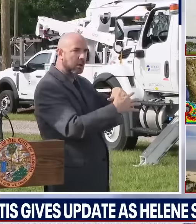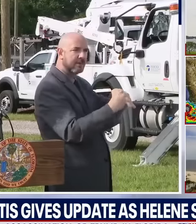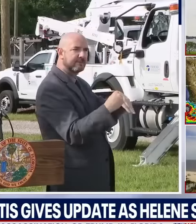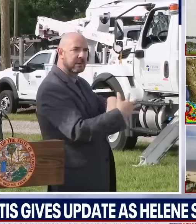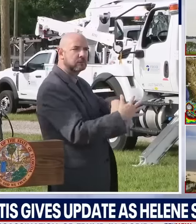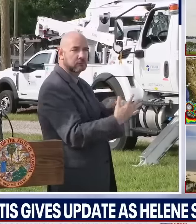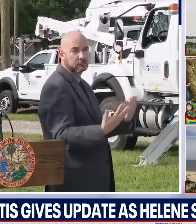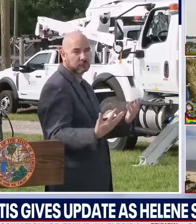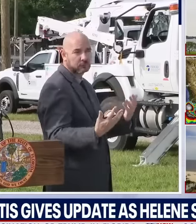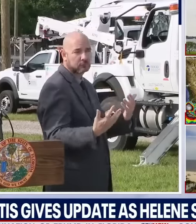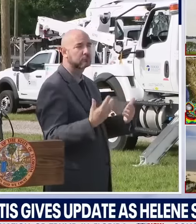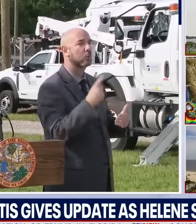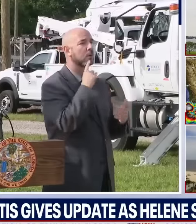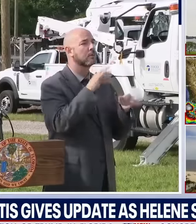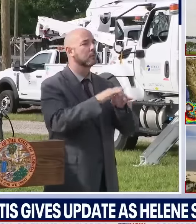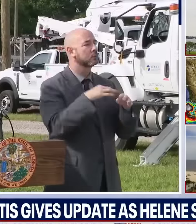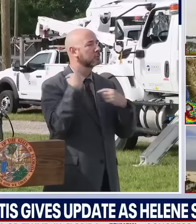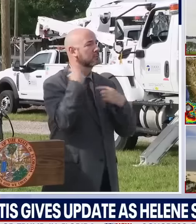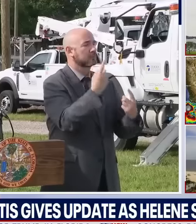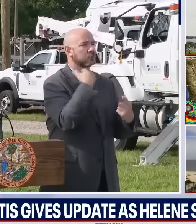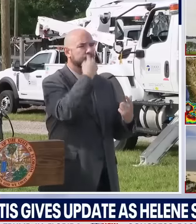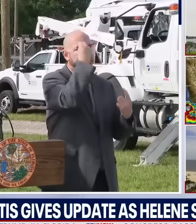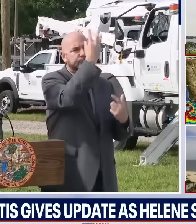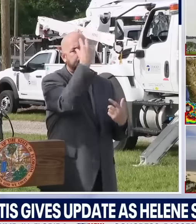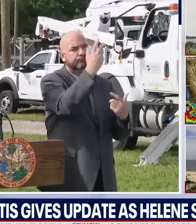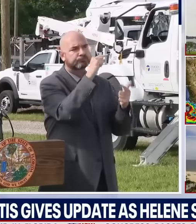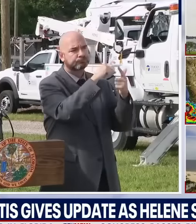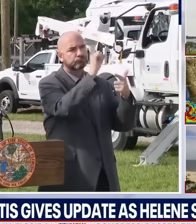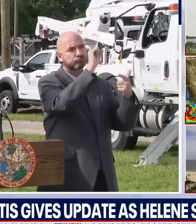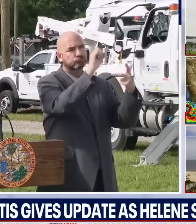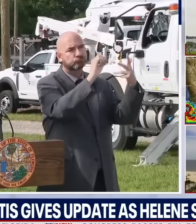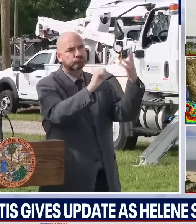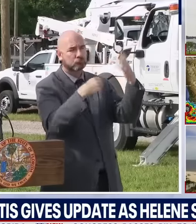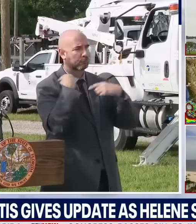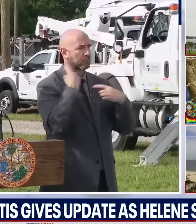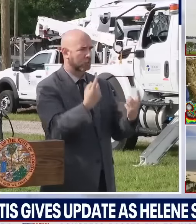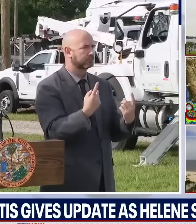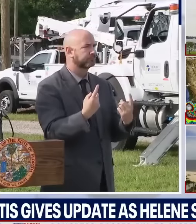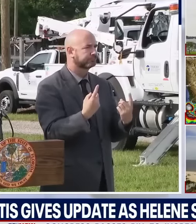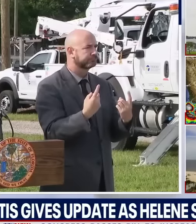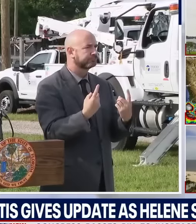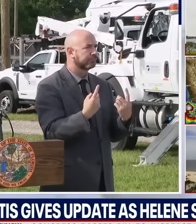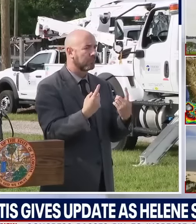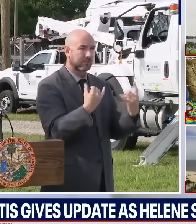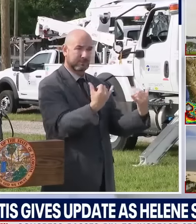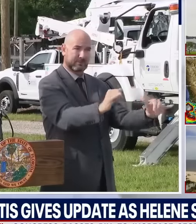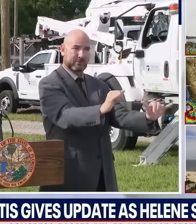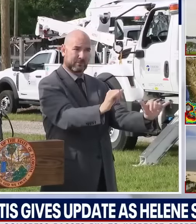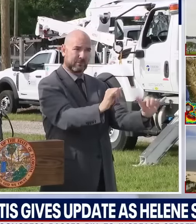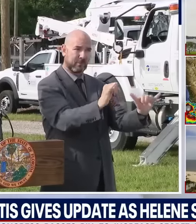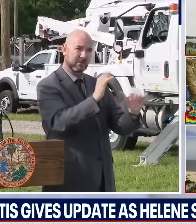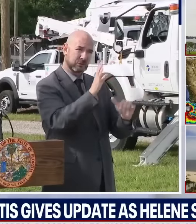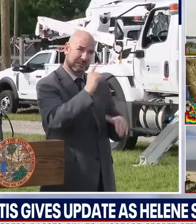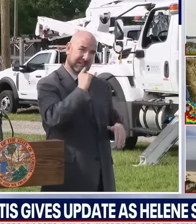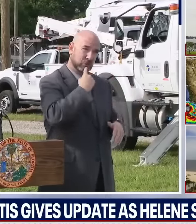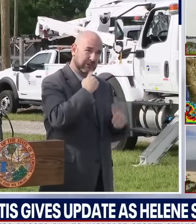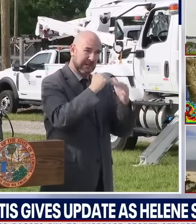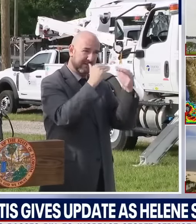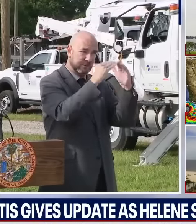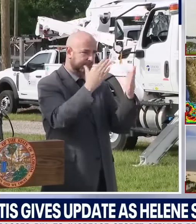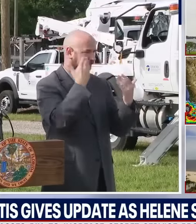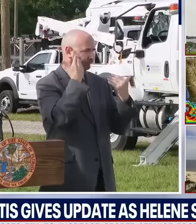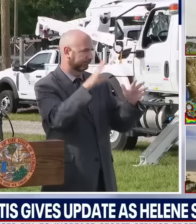information as we have it. There is still uncertainty about the intensity of it. It does have the potential to be a major hurricane